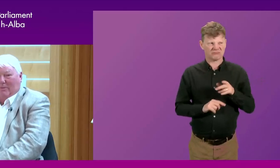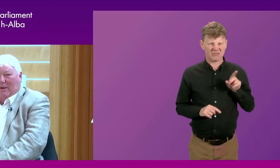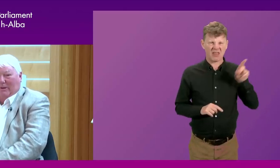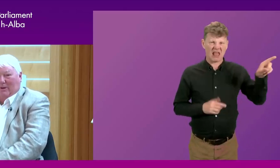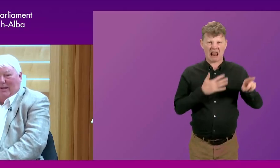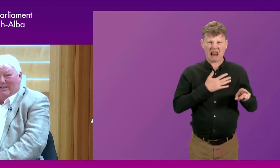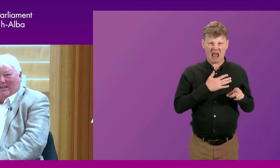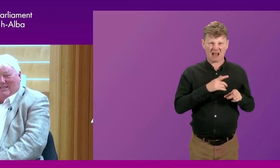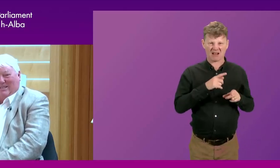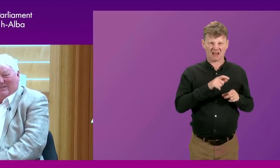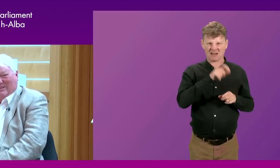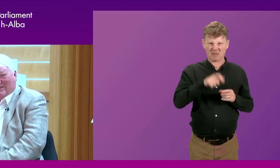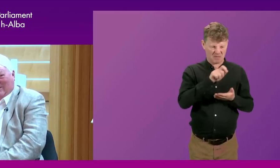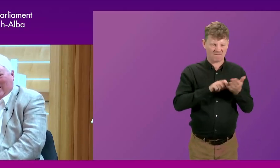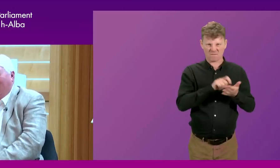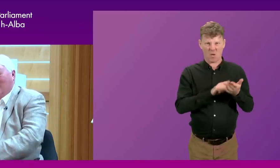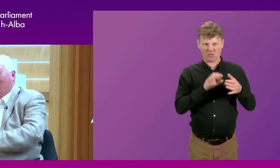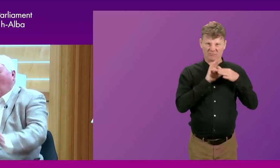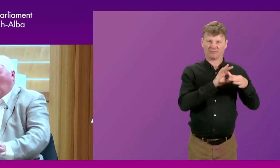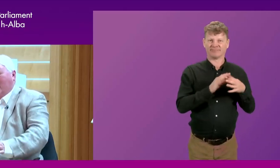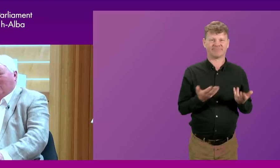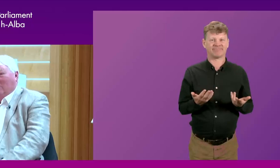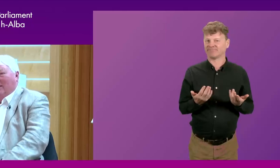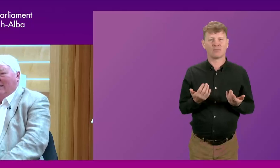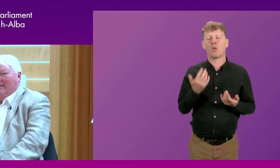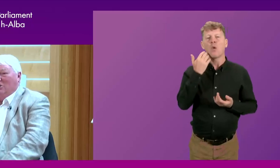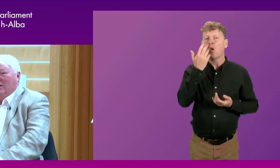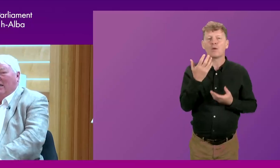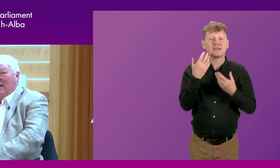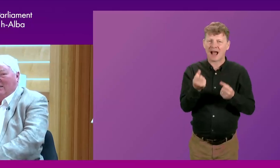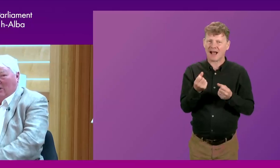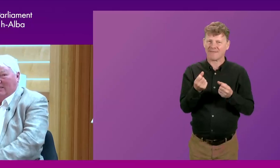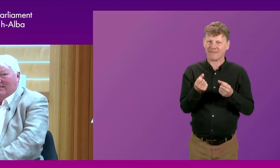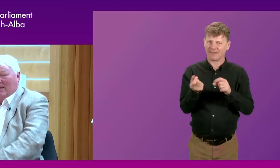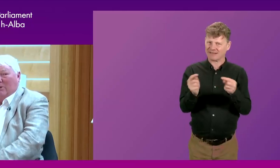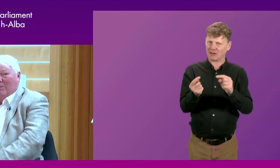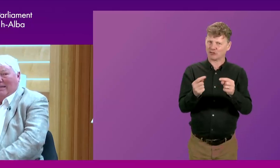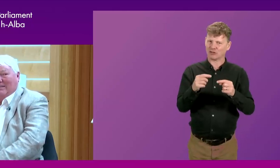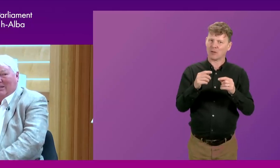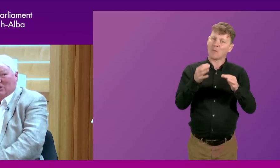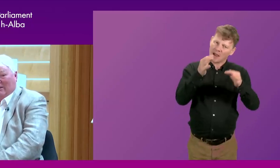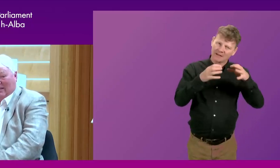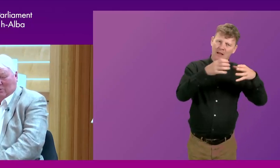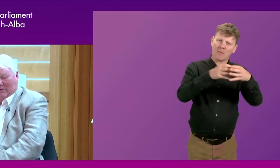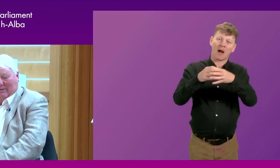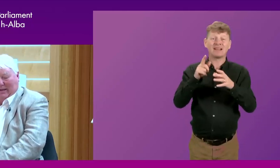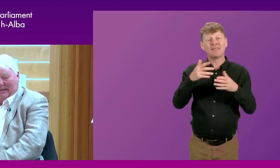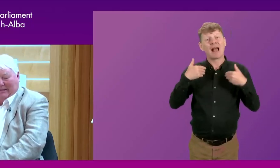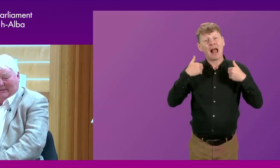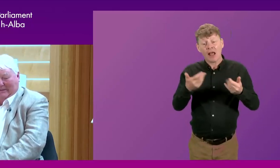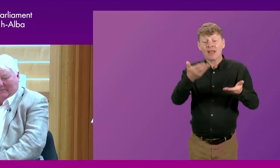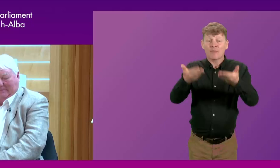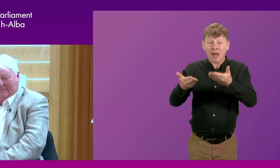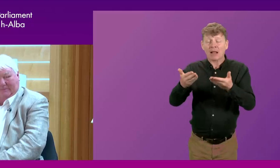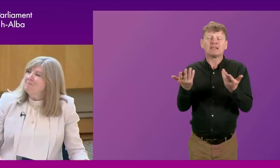vote for them, Albert. You know, that's the thing. So there's always going to be that tension. And as long as it is a healthy, balanced tension, I think it's worth having.